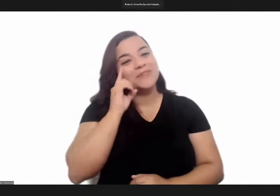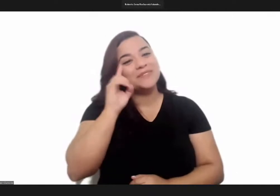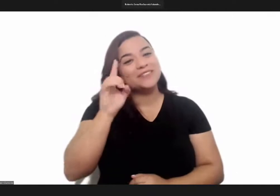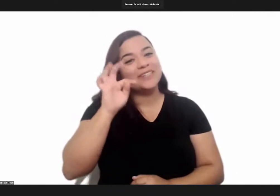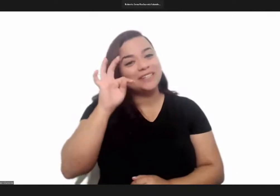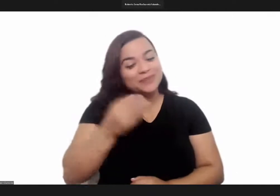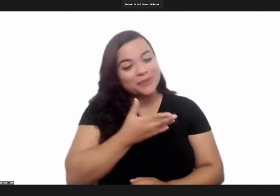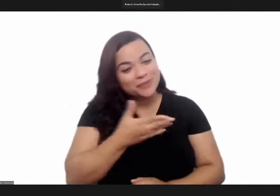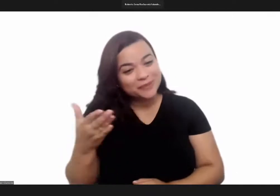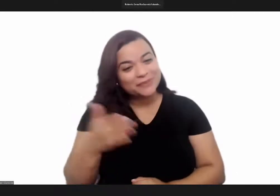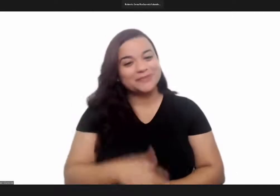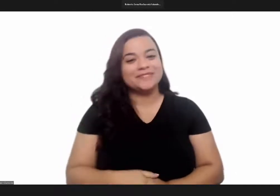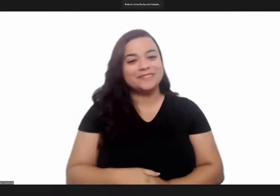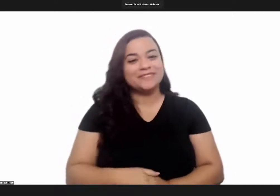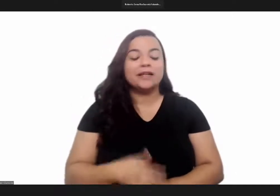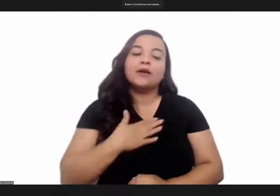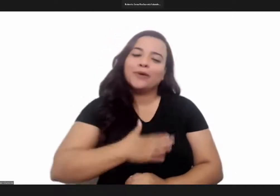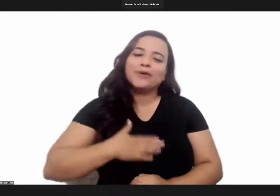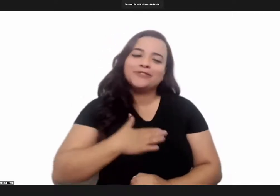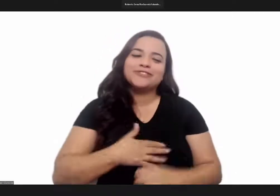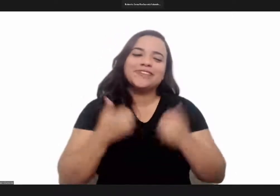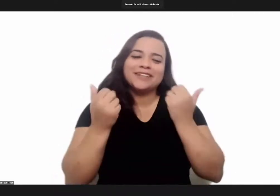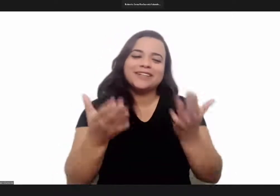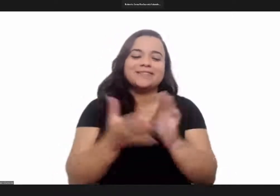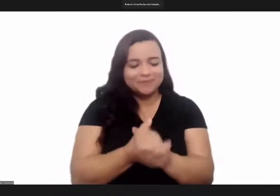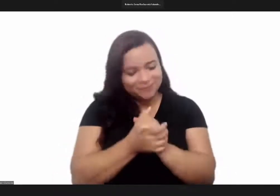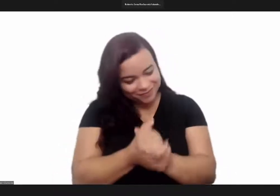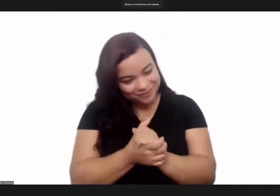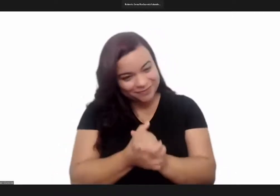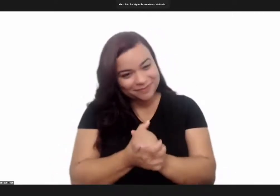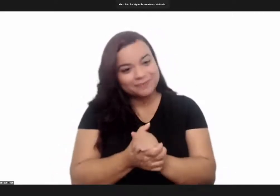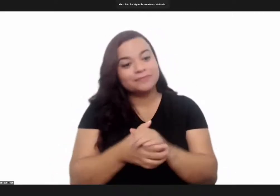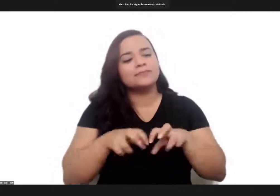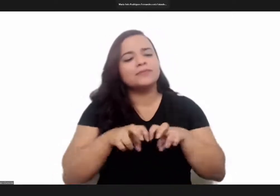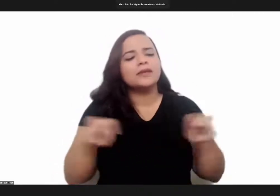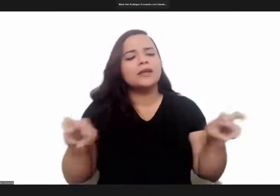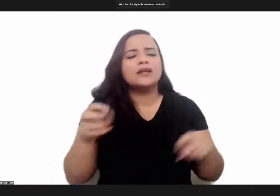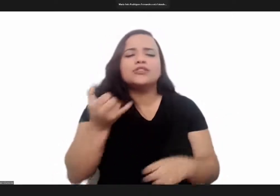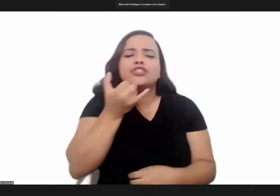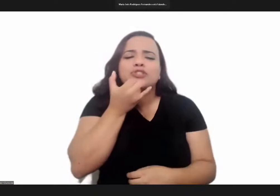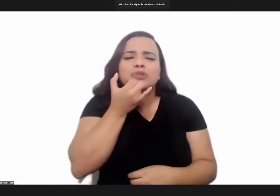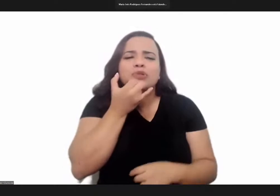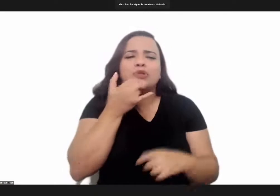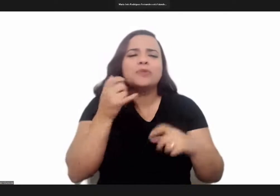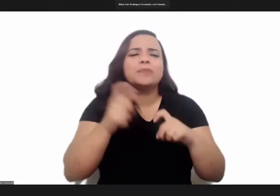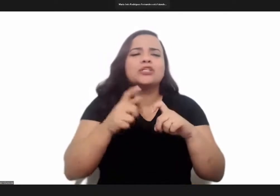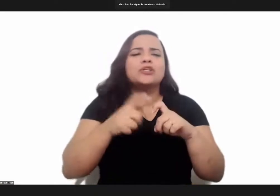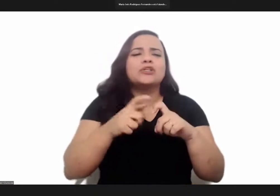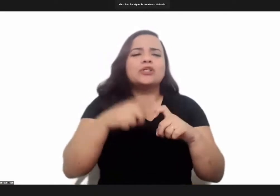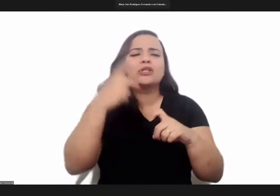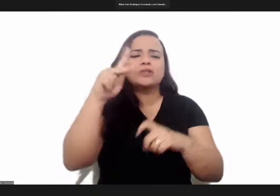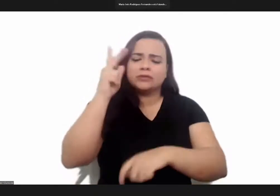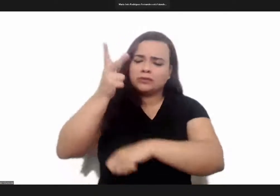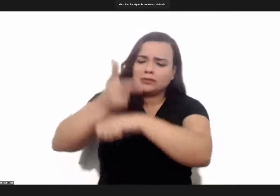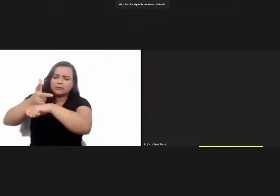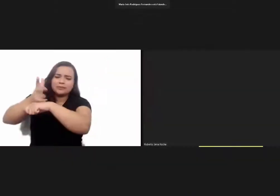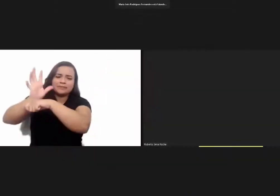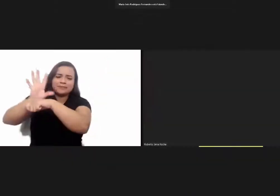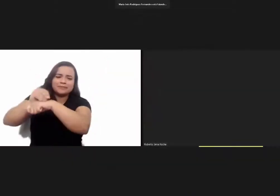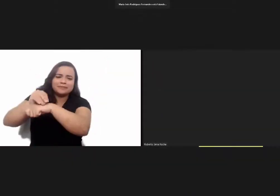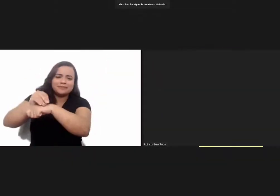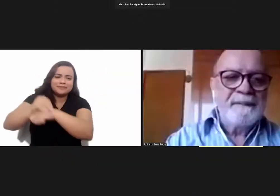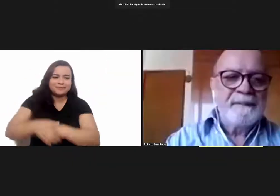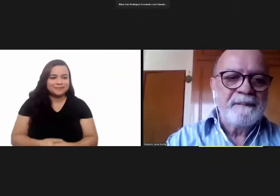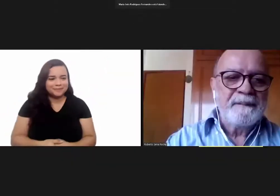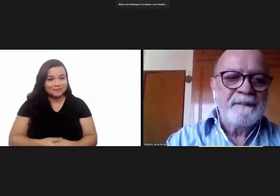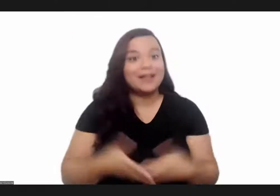Good morning, everyone. I would like to greet all the panelists. Dr. Roberto, sorry to interrupt you, but your